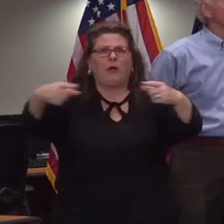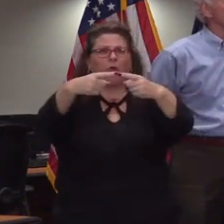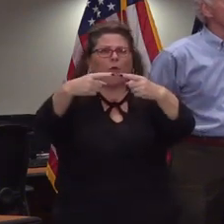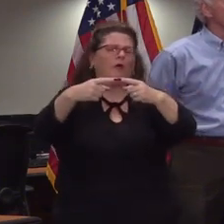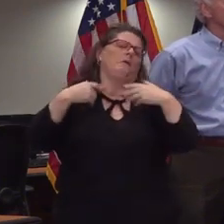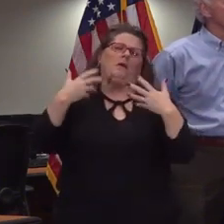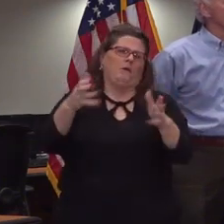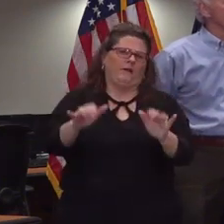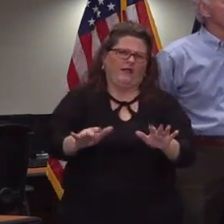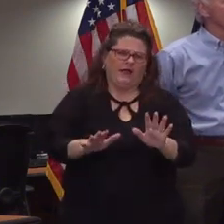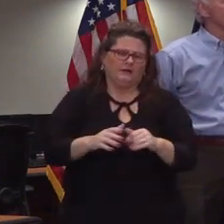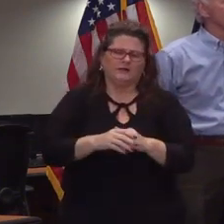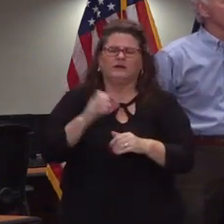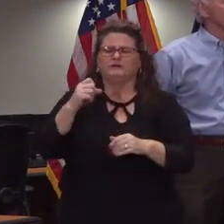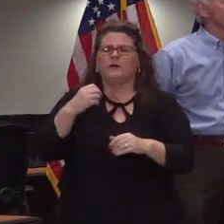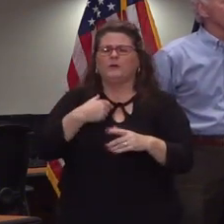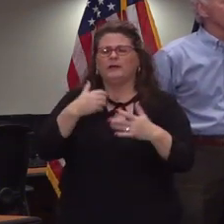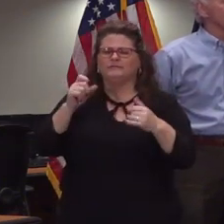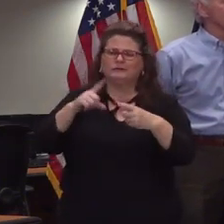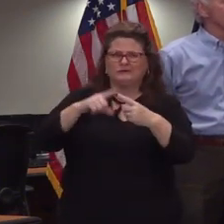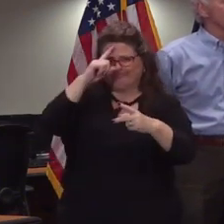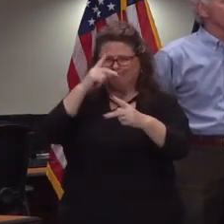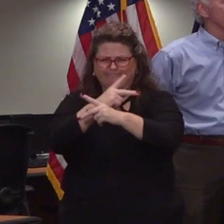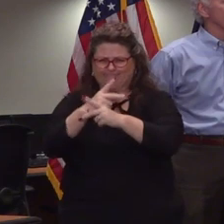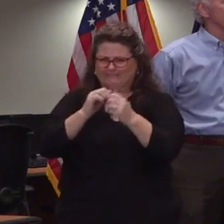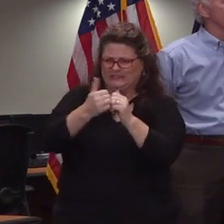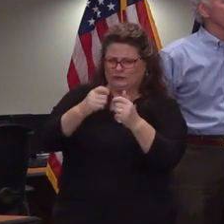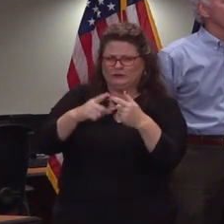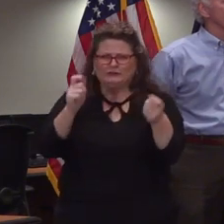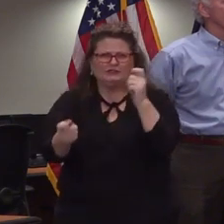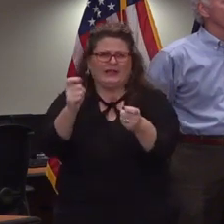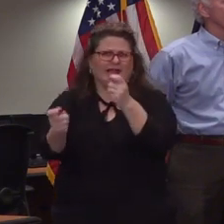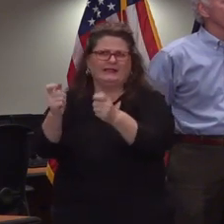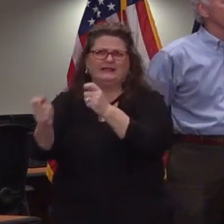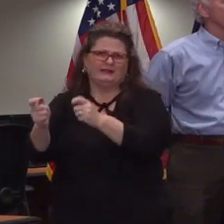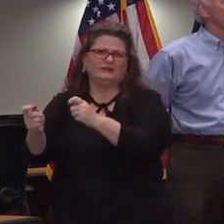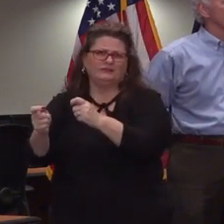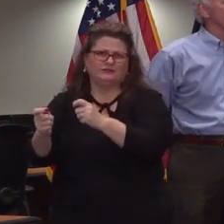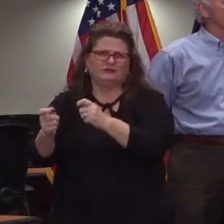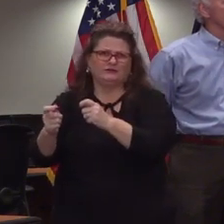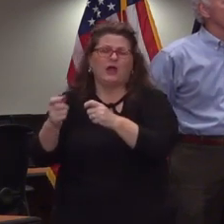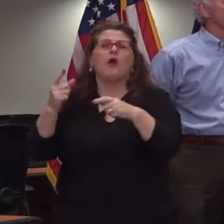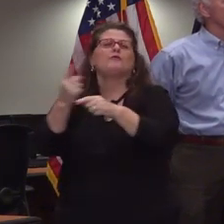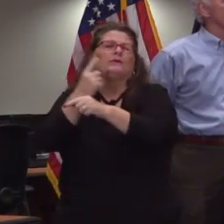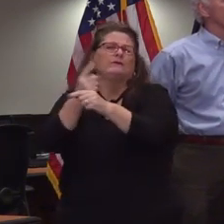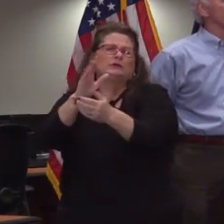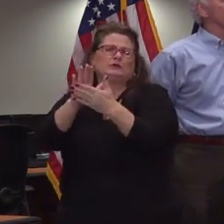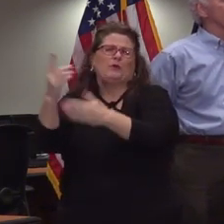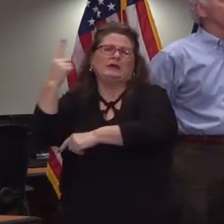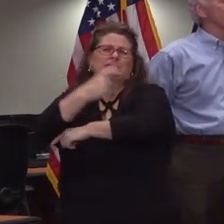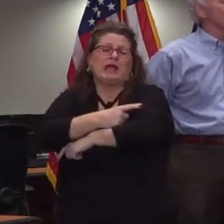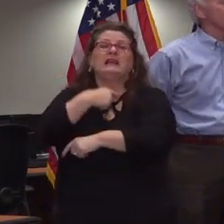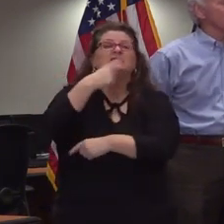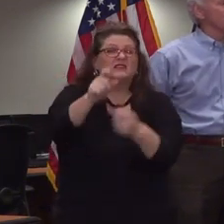have to really look at this and maybe make some significant changes on how we have been the regular school day i'm not prepared